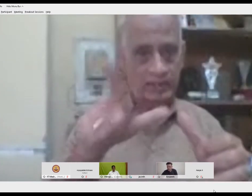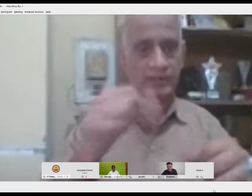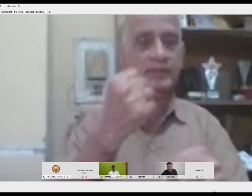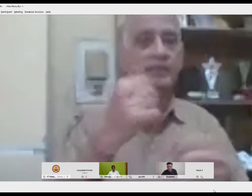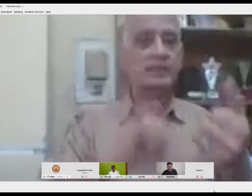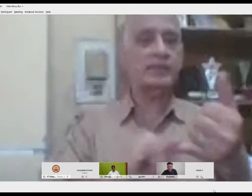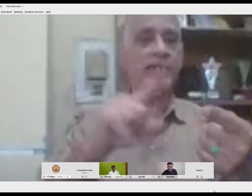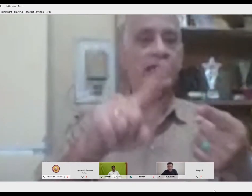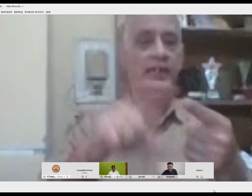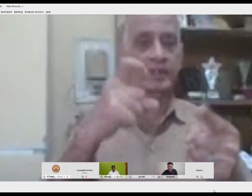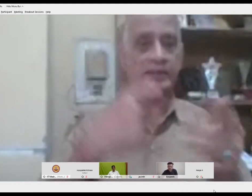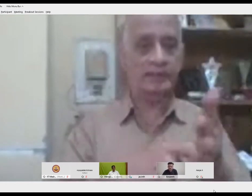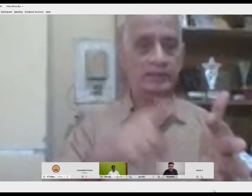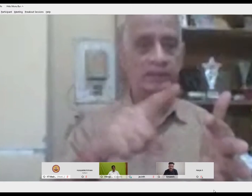and I am the general secretary